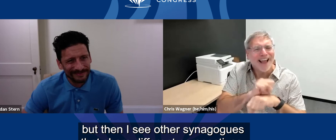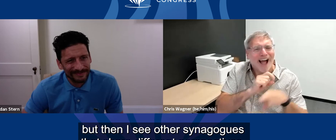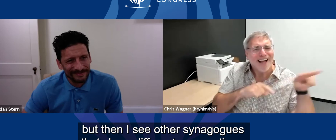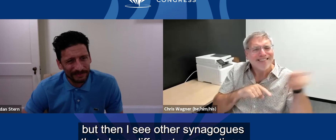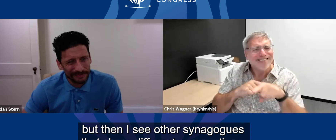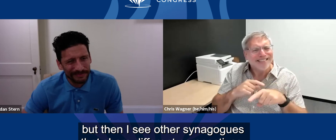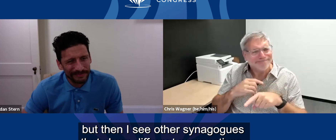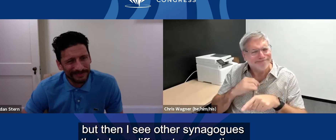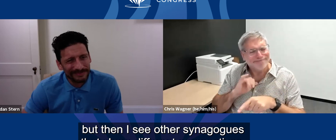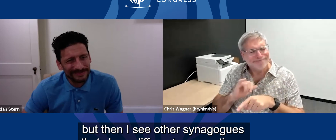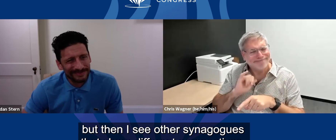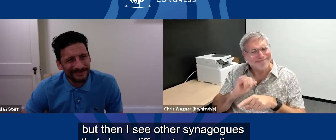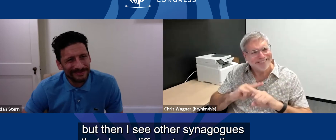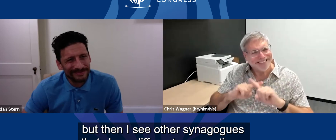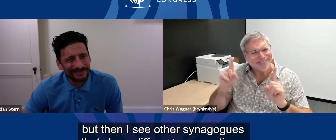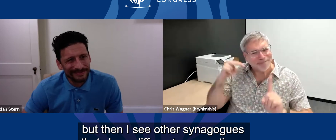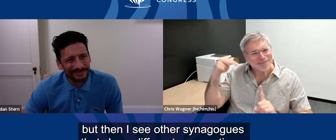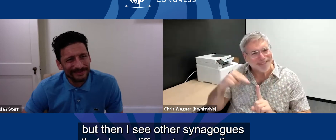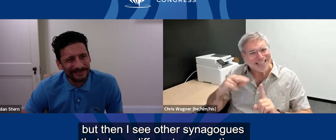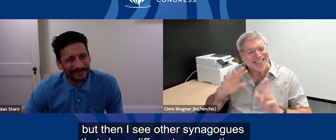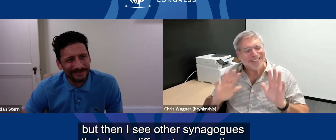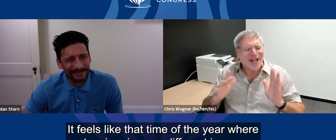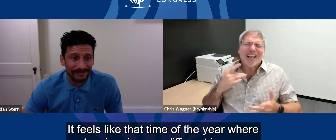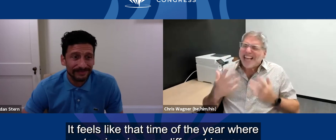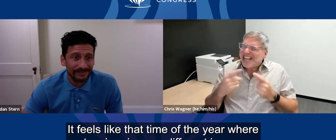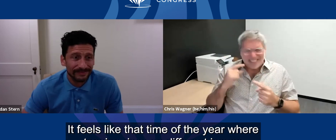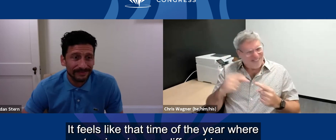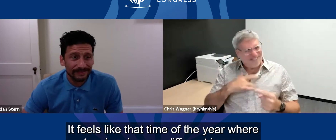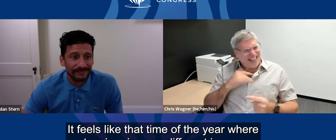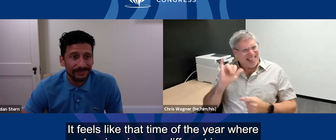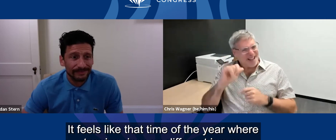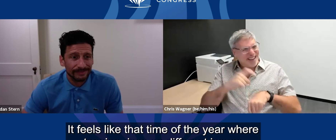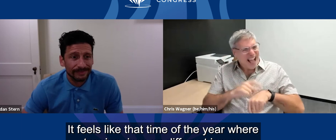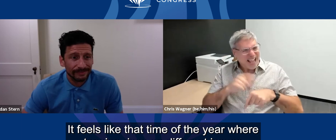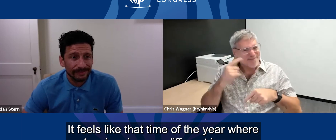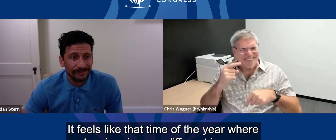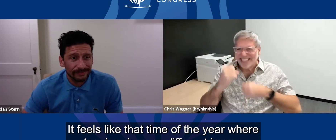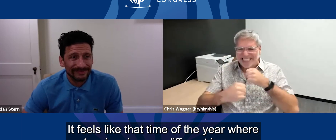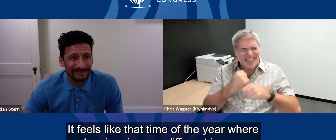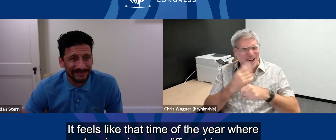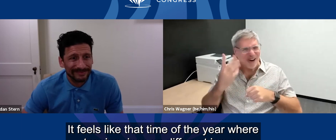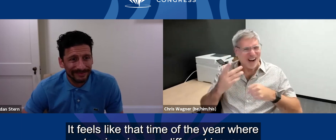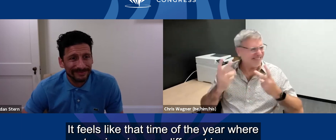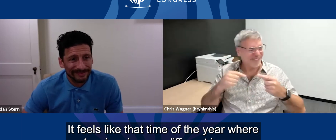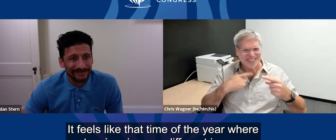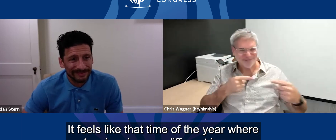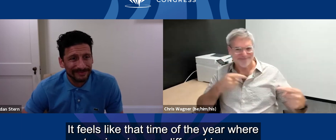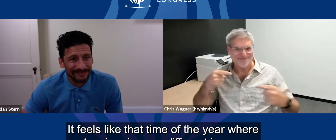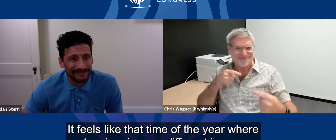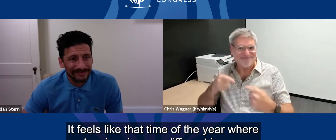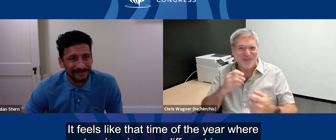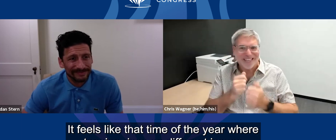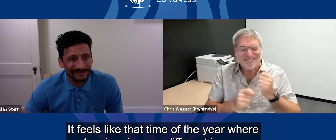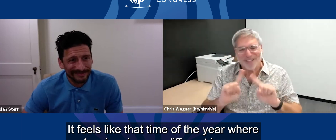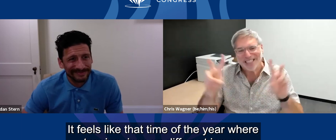see other synagogues that share different perspectives. It feels like that time of the year where tension rises on